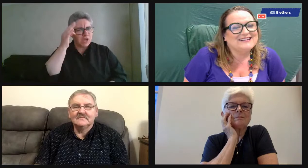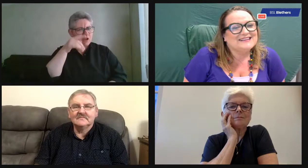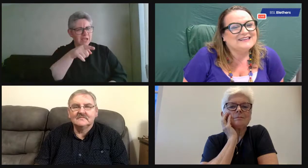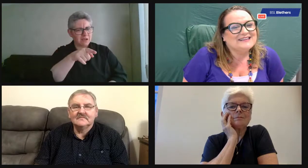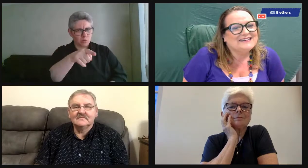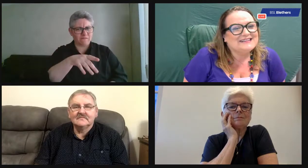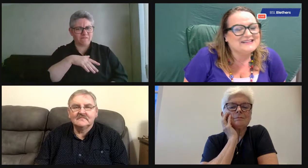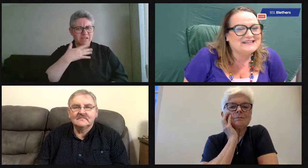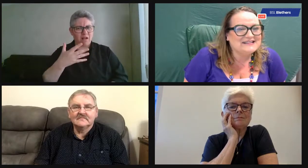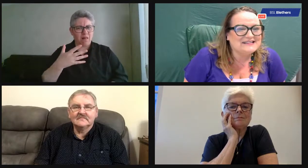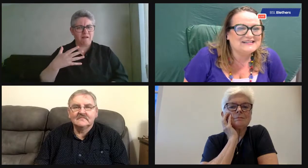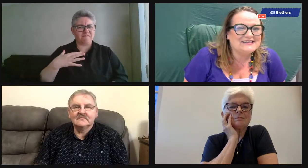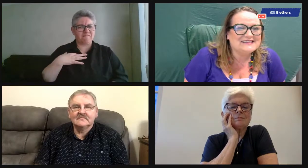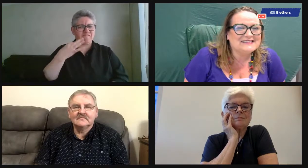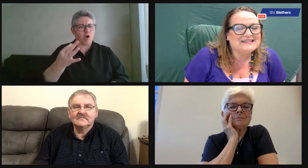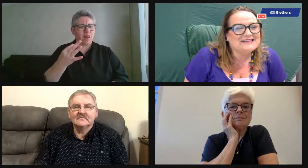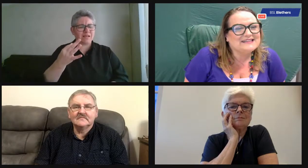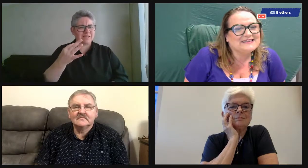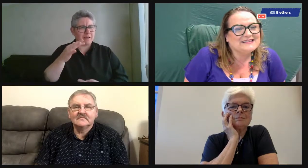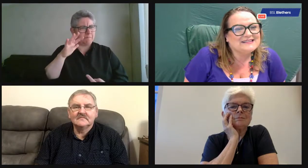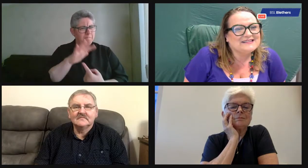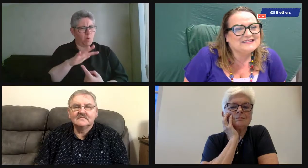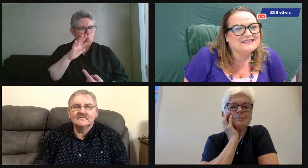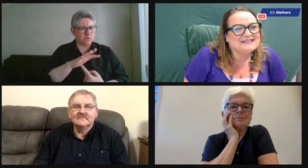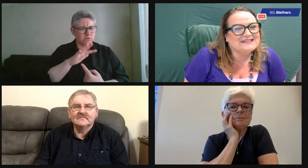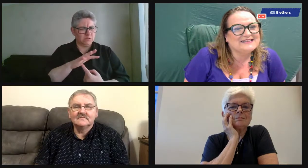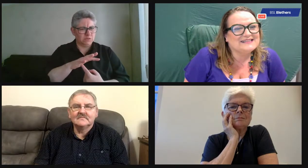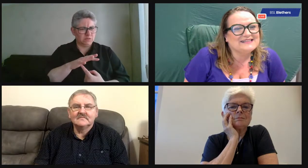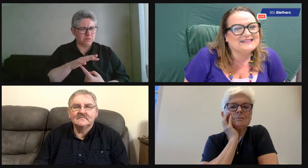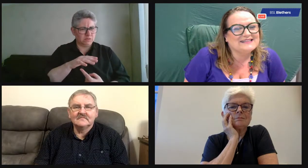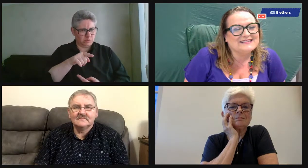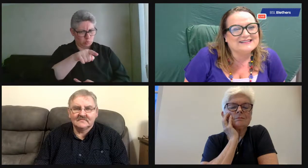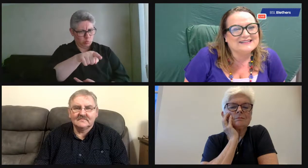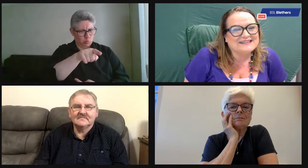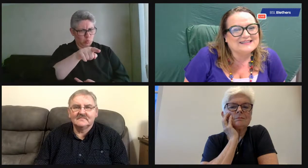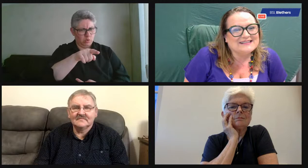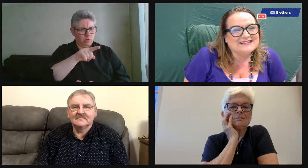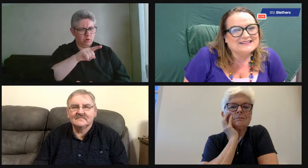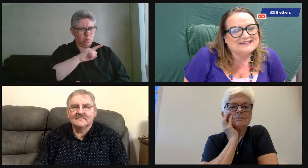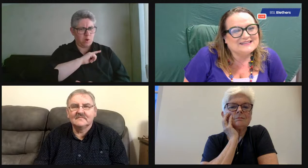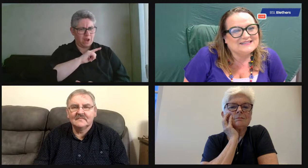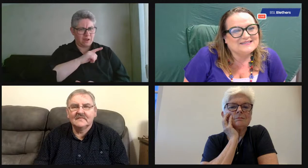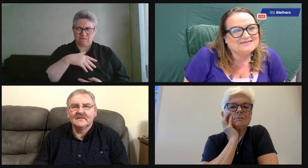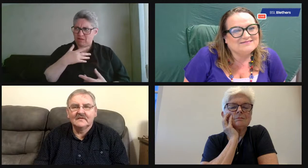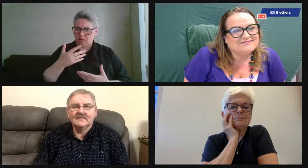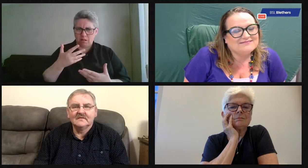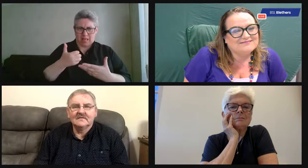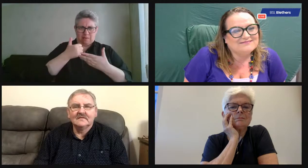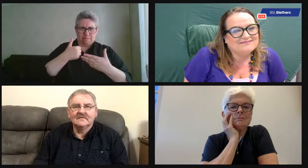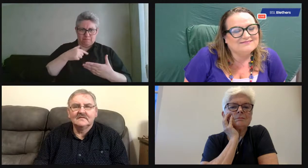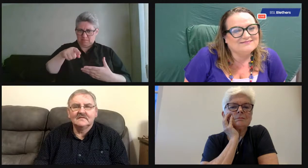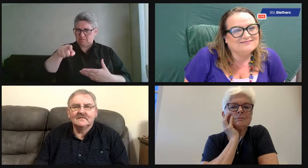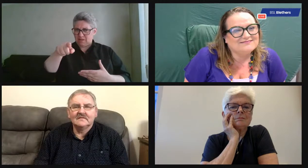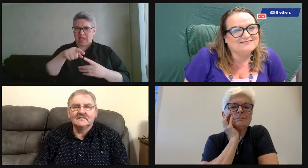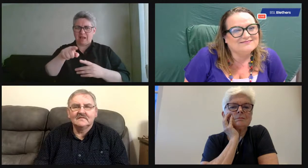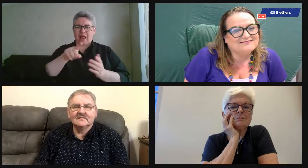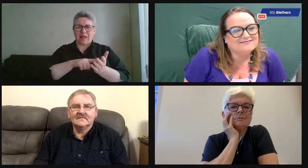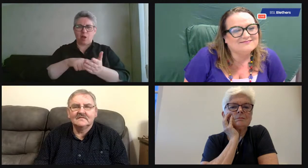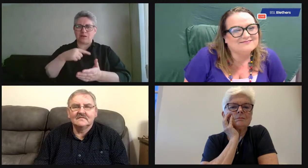helps to develop you. Geri, do you feel like volunteering has been an important thing to you? And if so, how